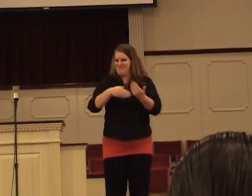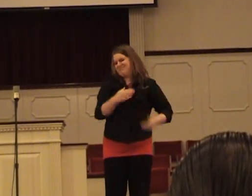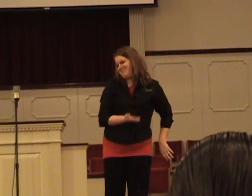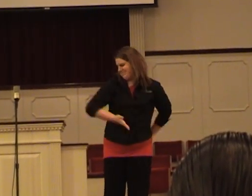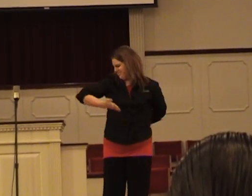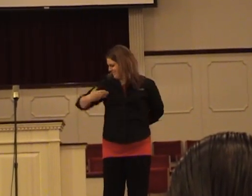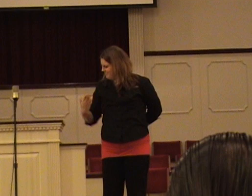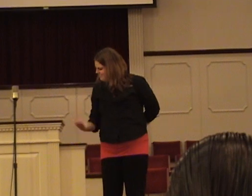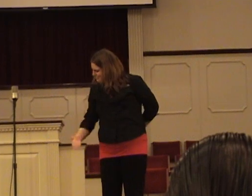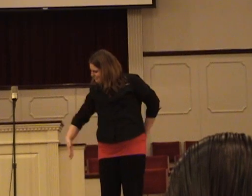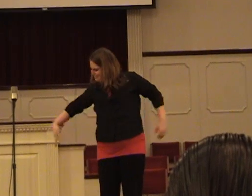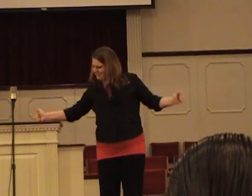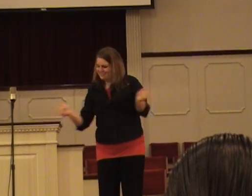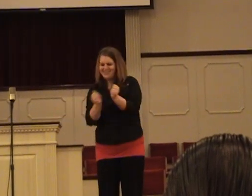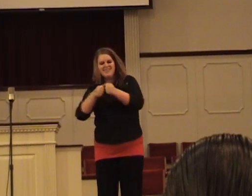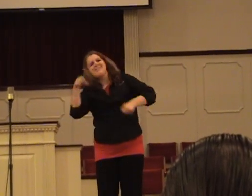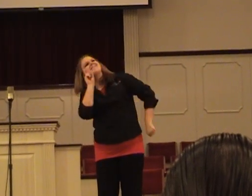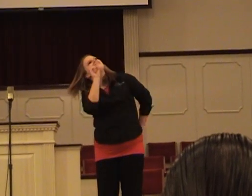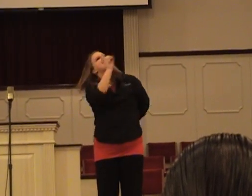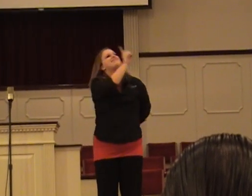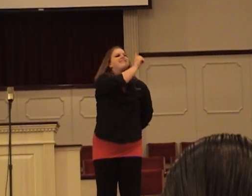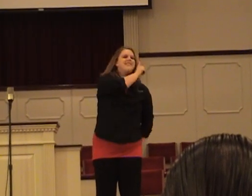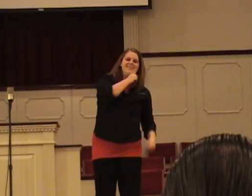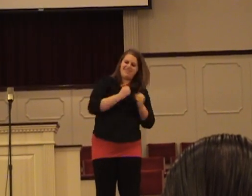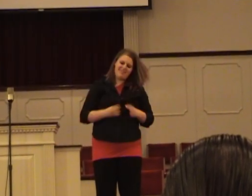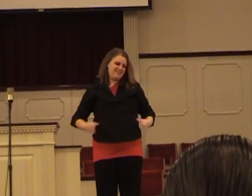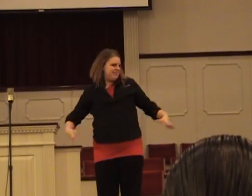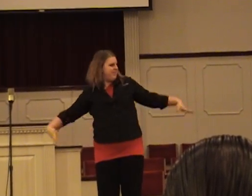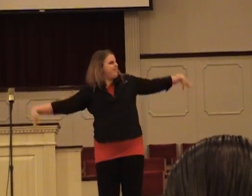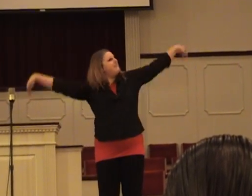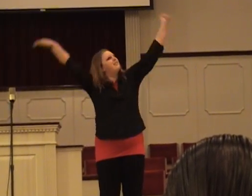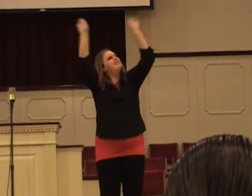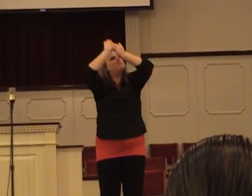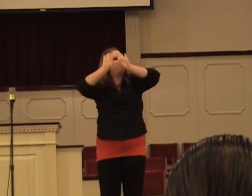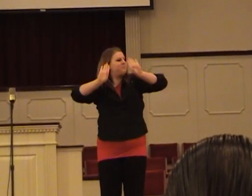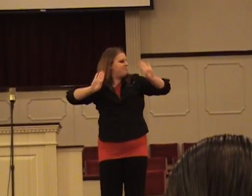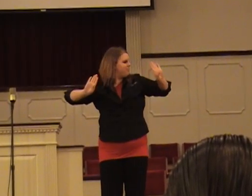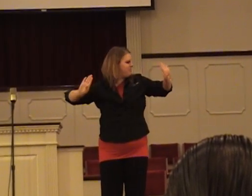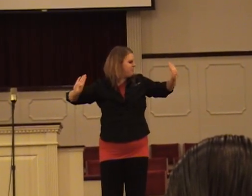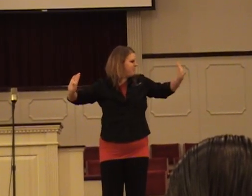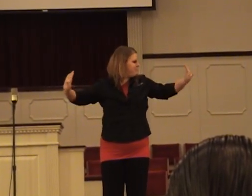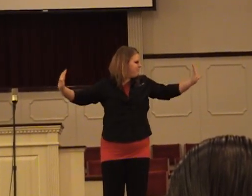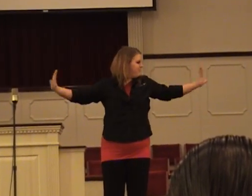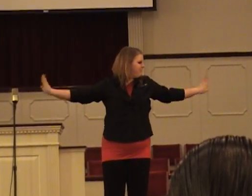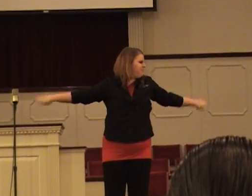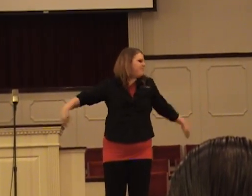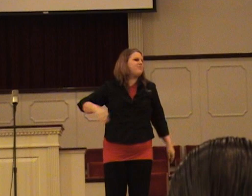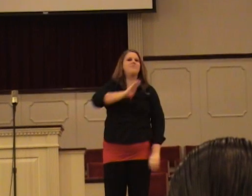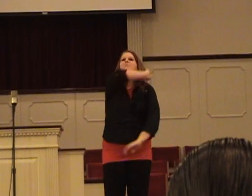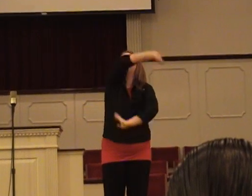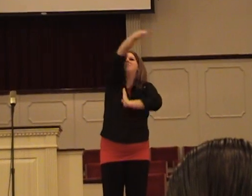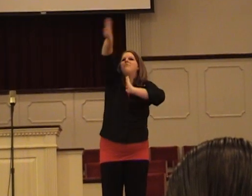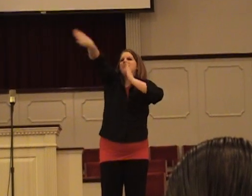things With eyes wide open All